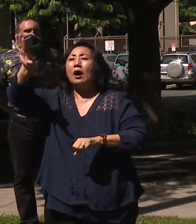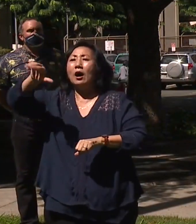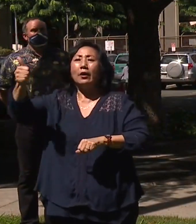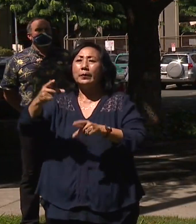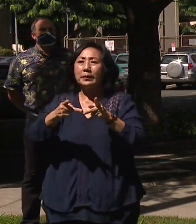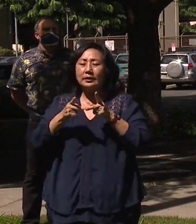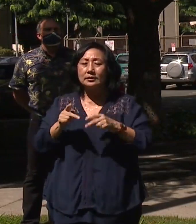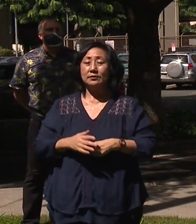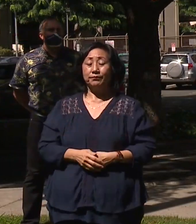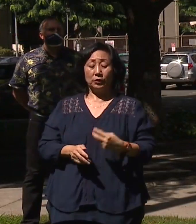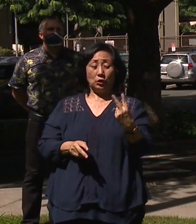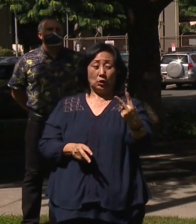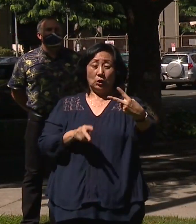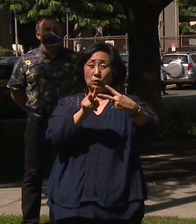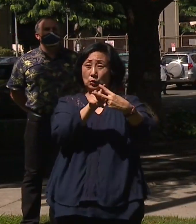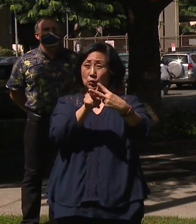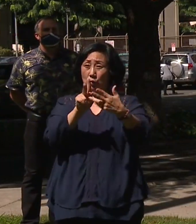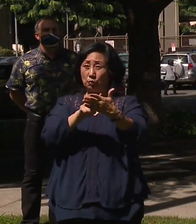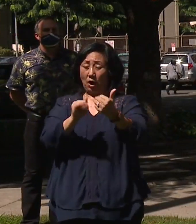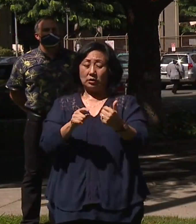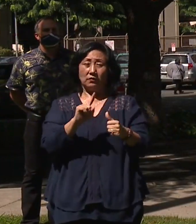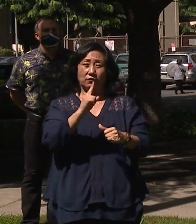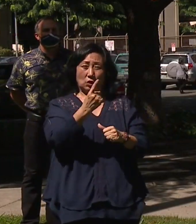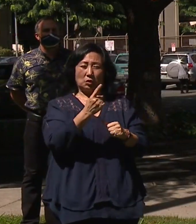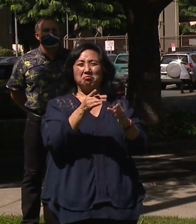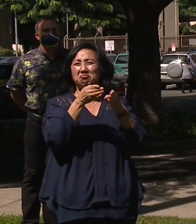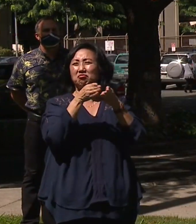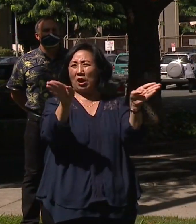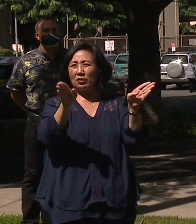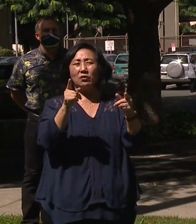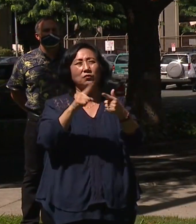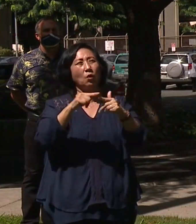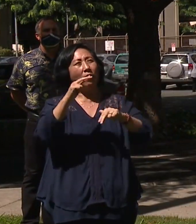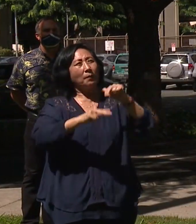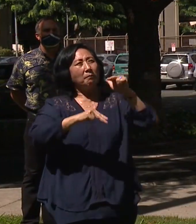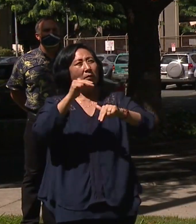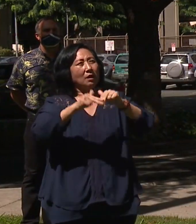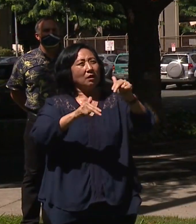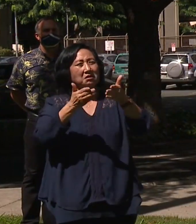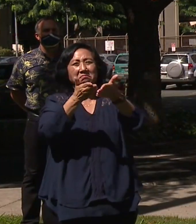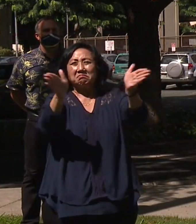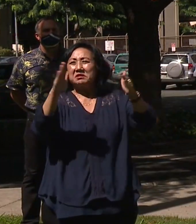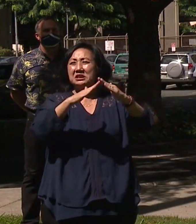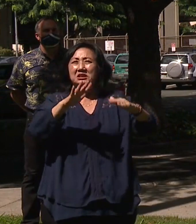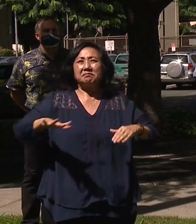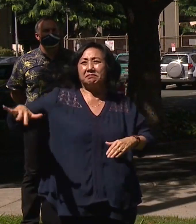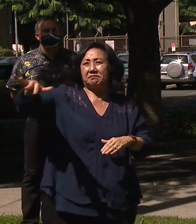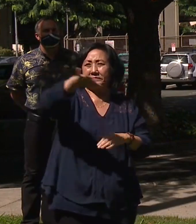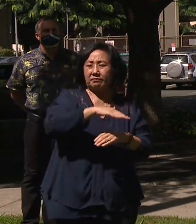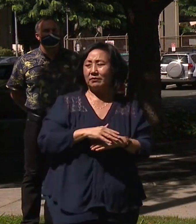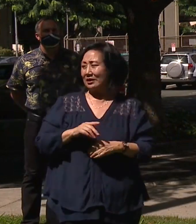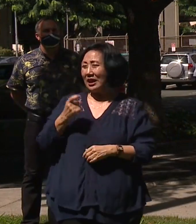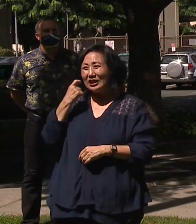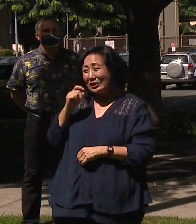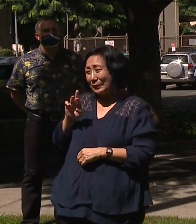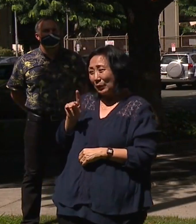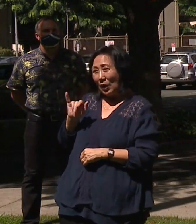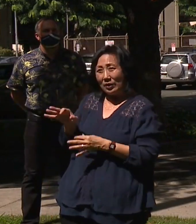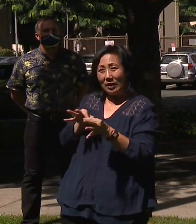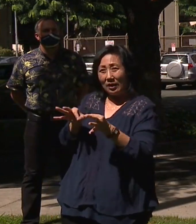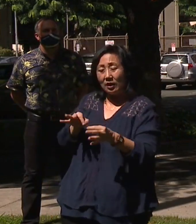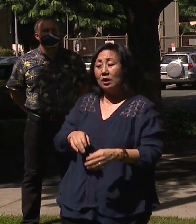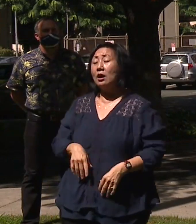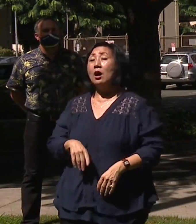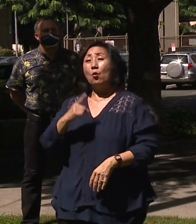that we're announcing today. One is general to the facilities of the broader city facilities that Brody just talked about.